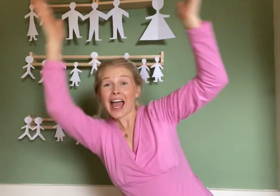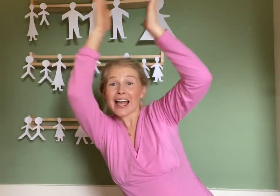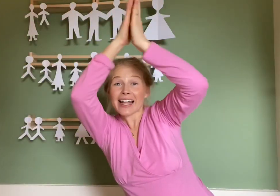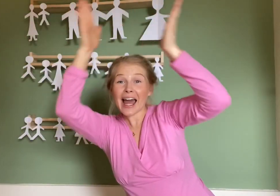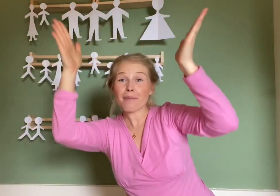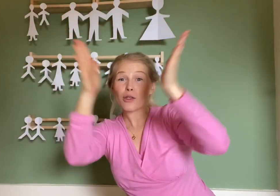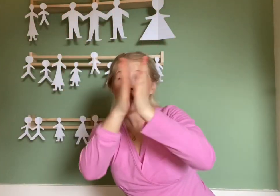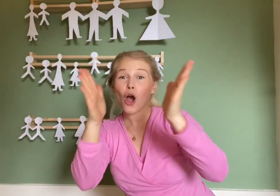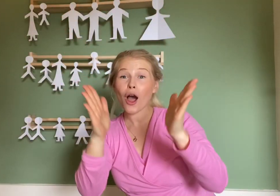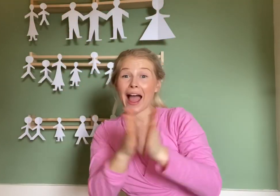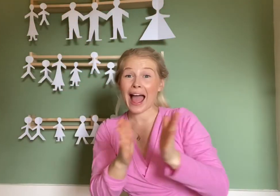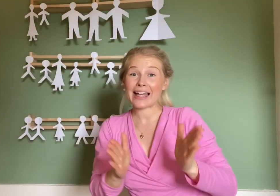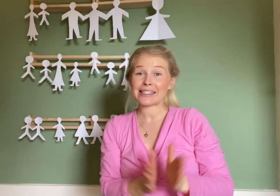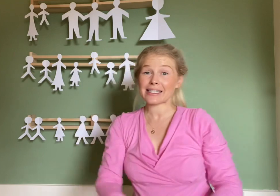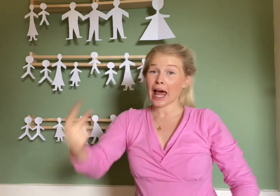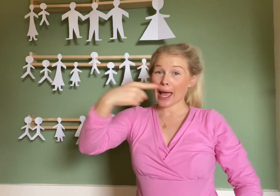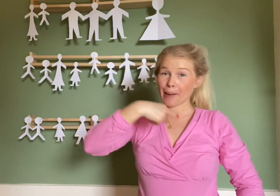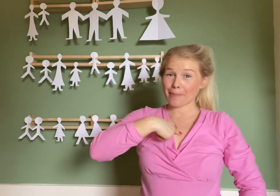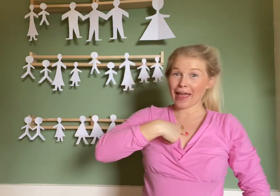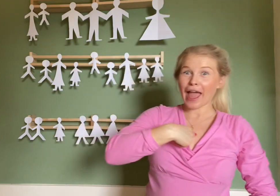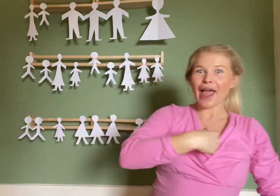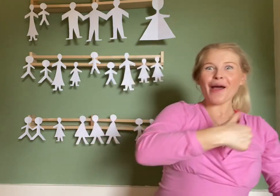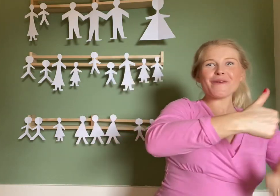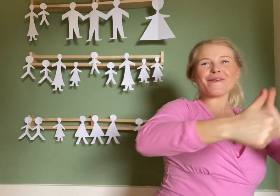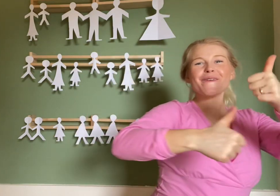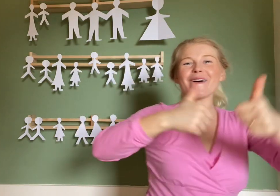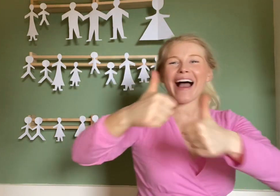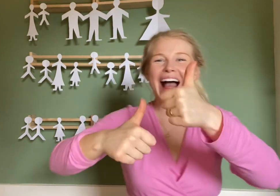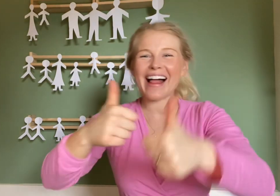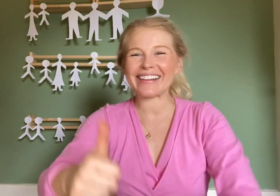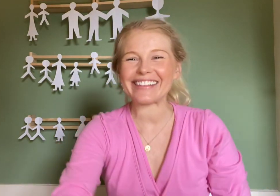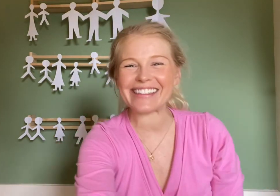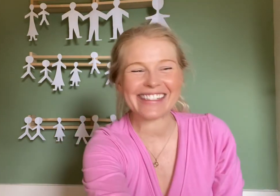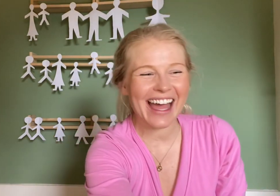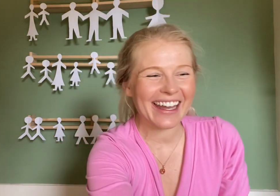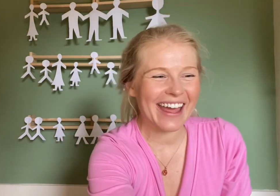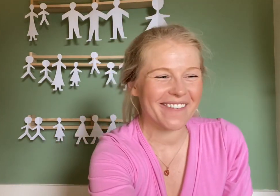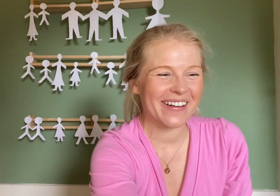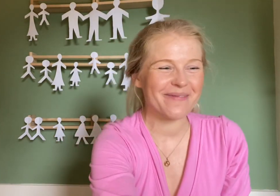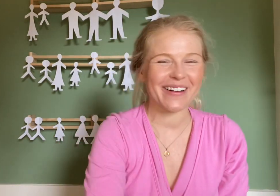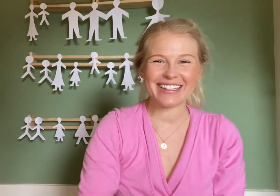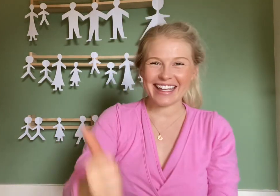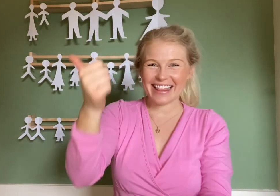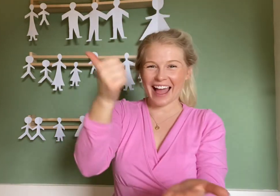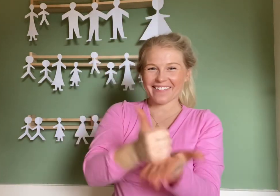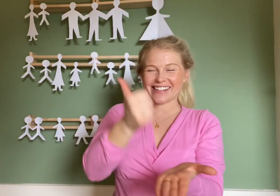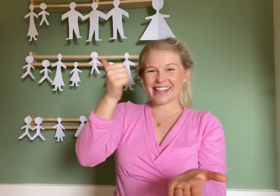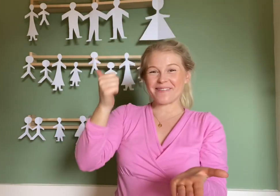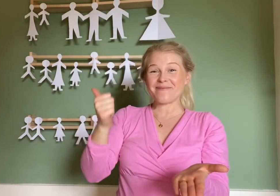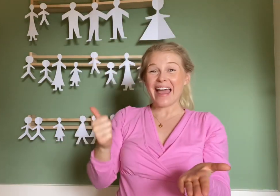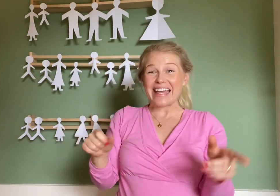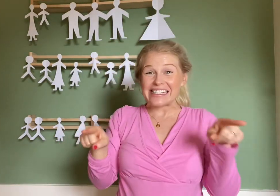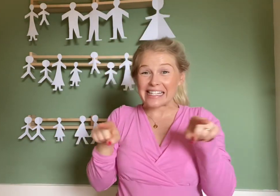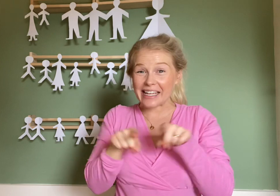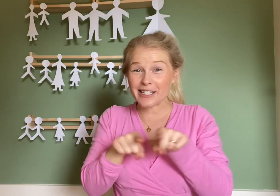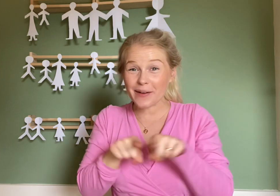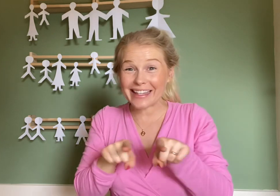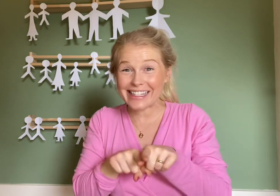Clap your hands like me. Well done everybody! That was amazing doing the